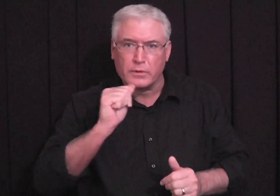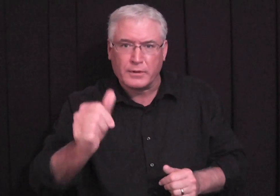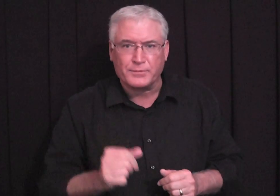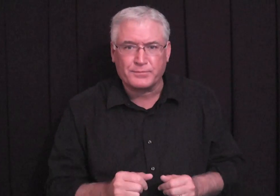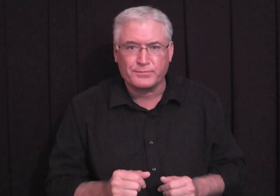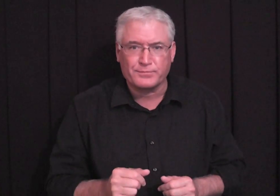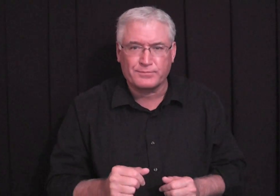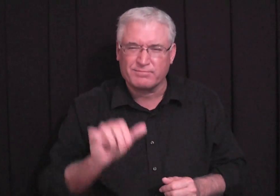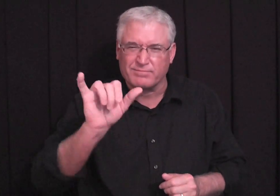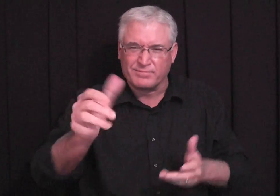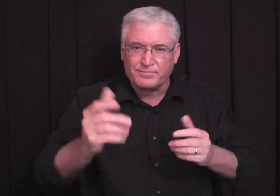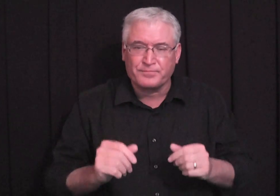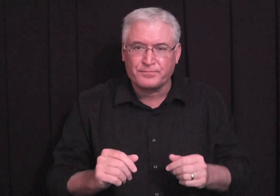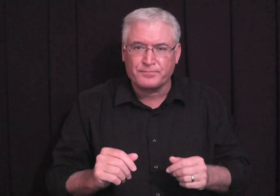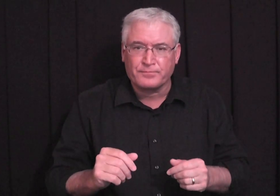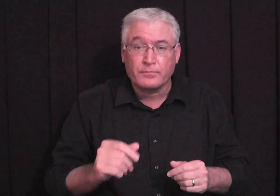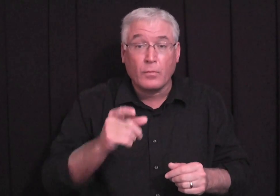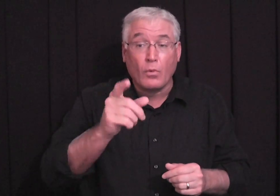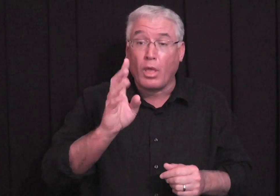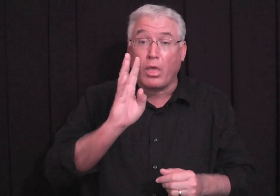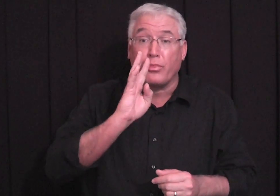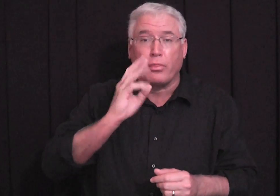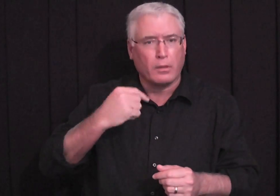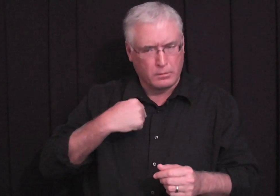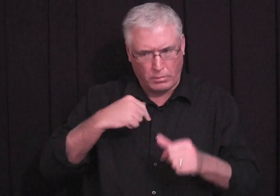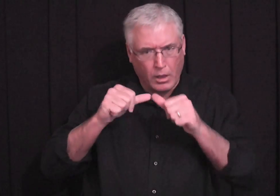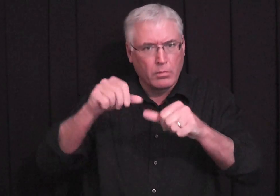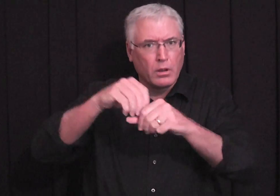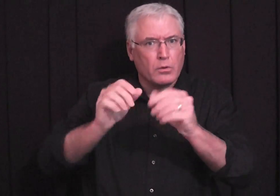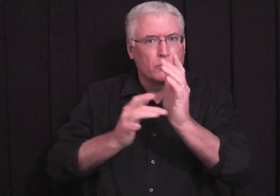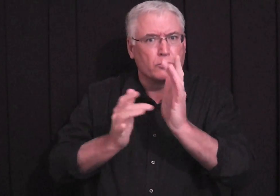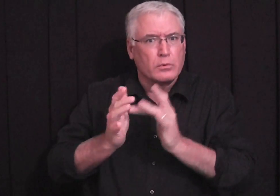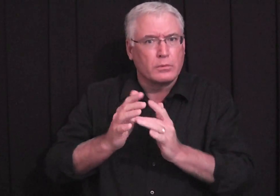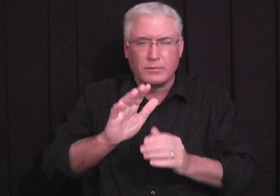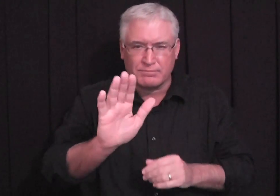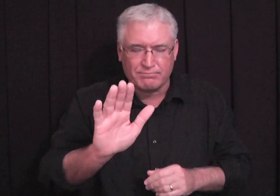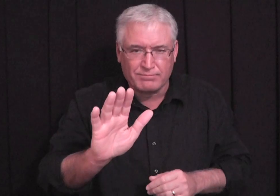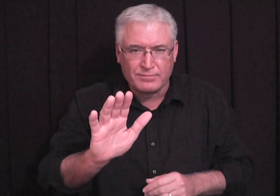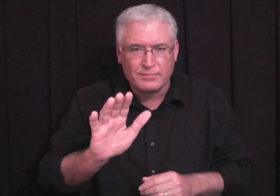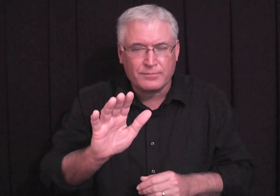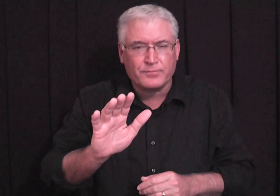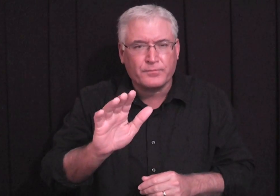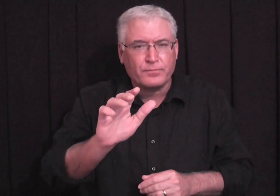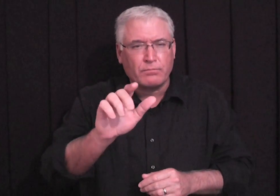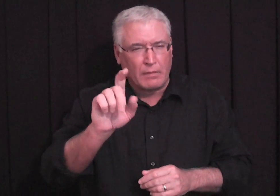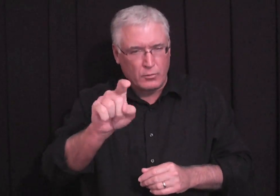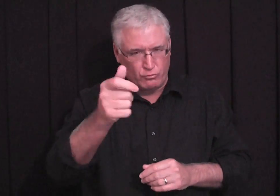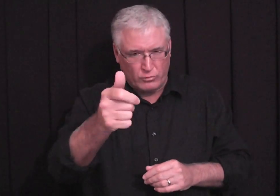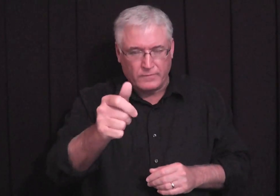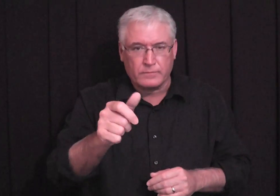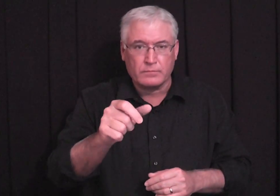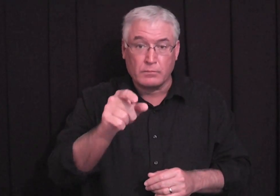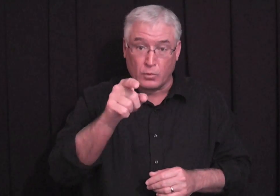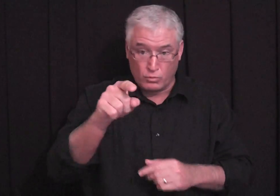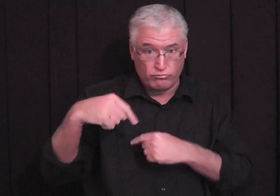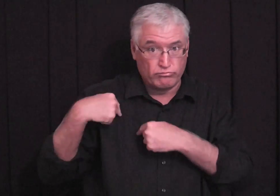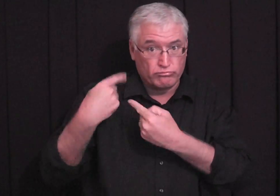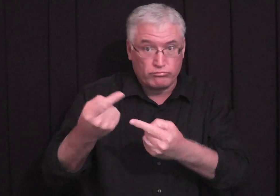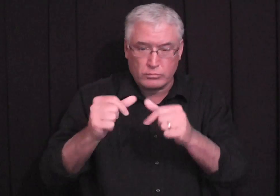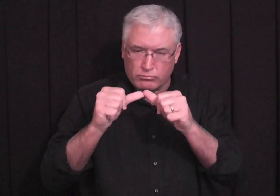pray to him. Are we doing that or are we not? You if you're proclaiming to be a Christian, then, you know, you need